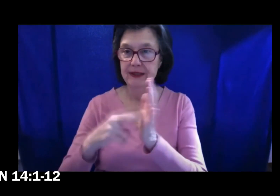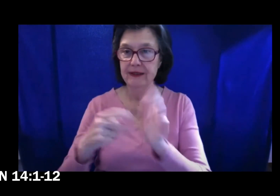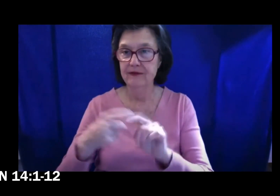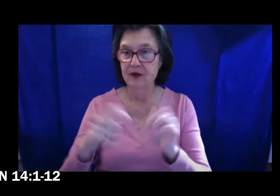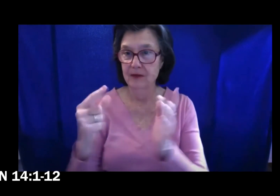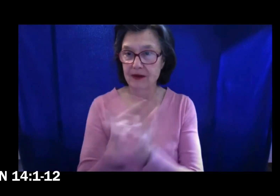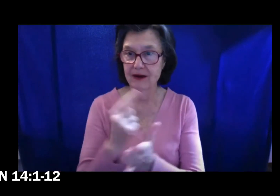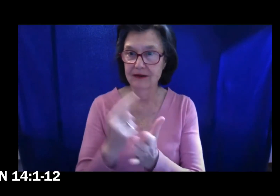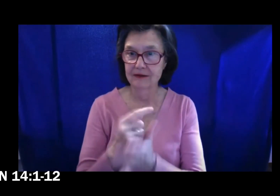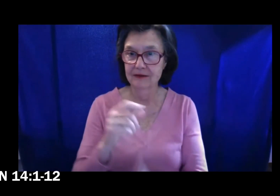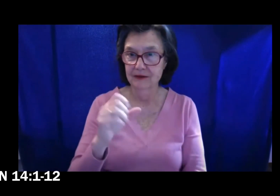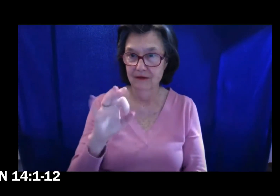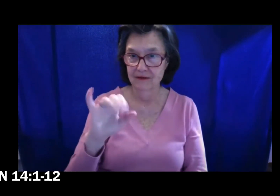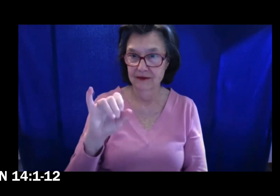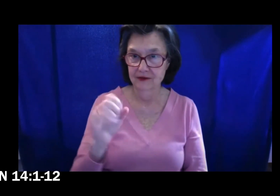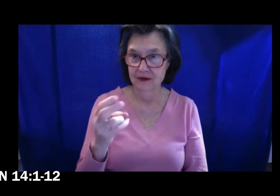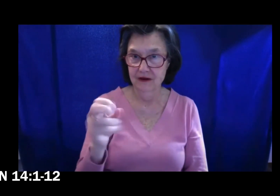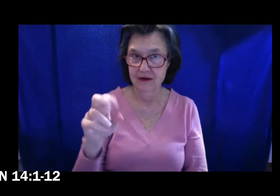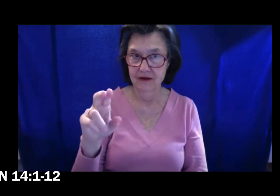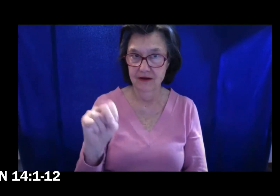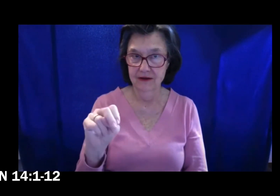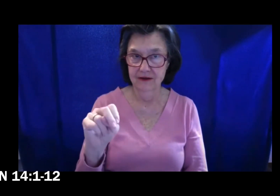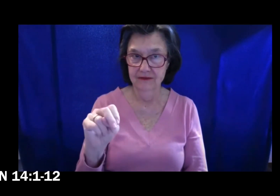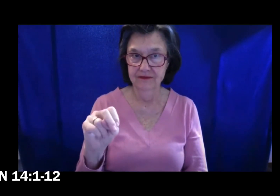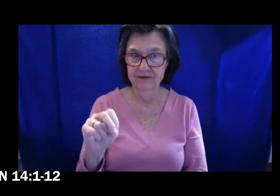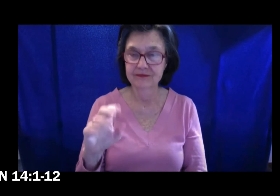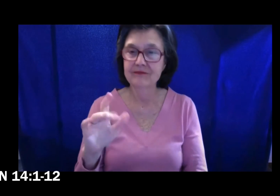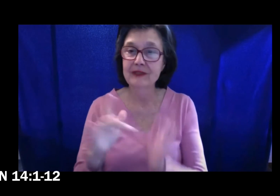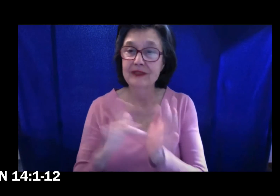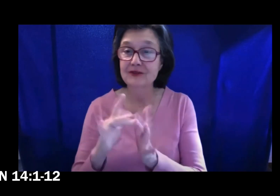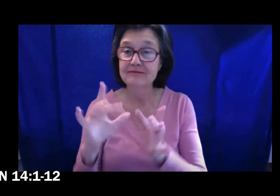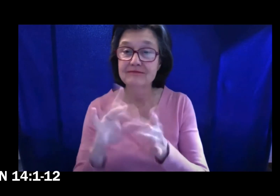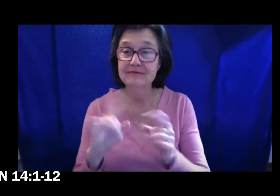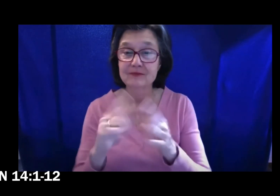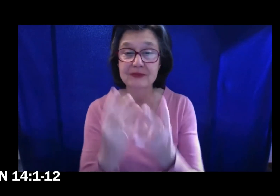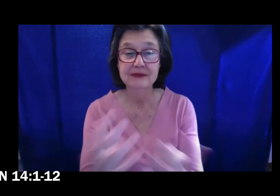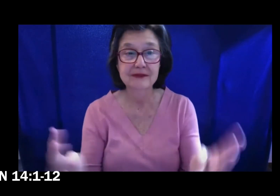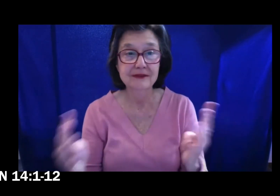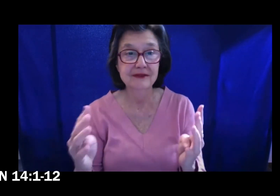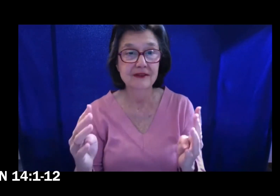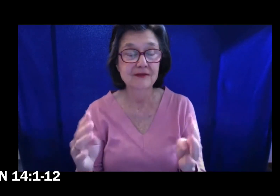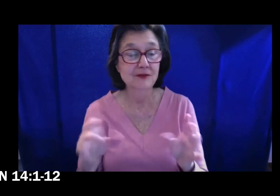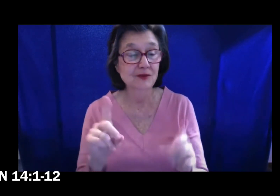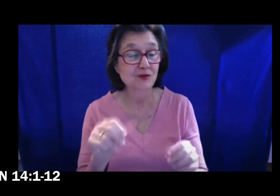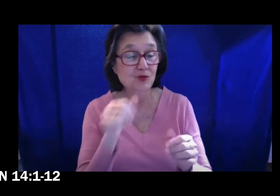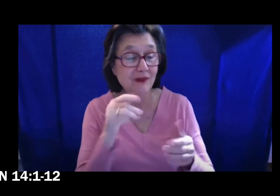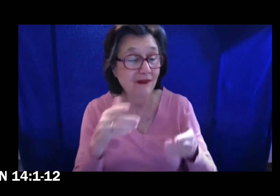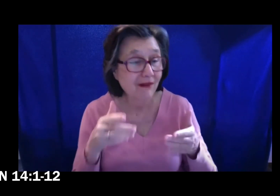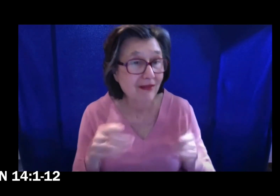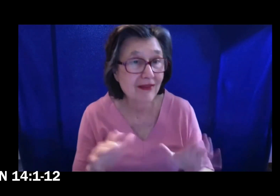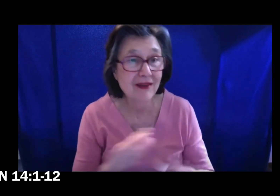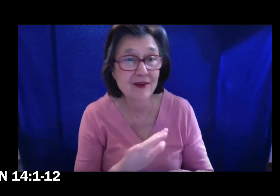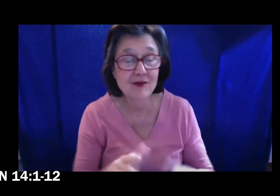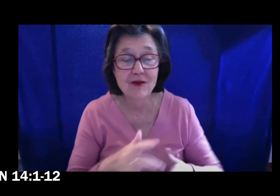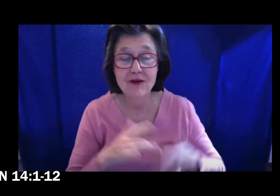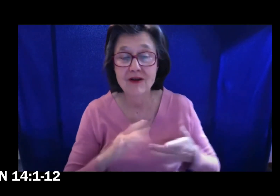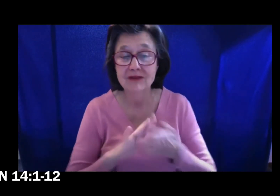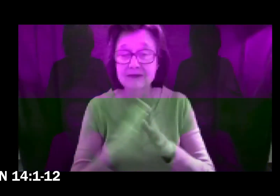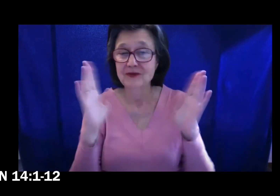A reading from the Holy Gospel according to John. Jesus said to his disciples, Do not let